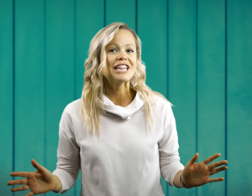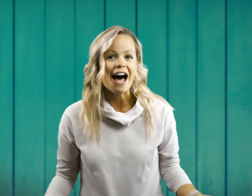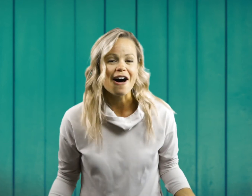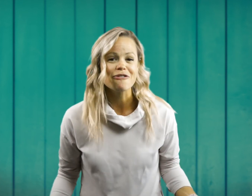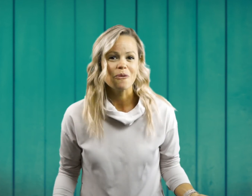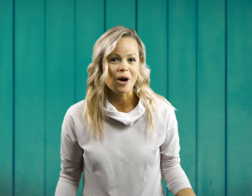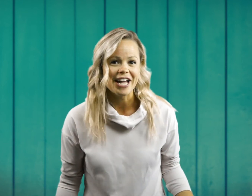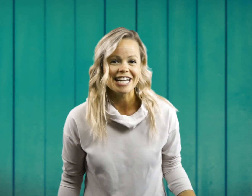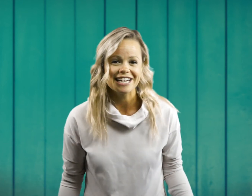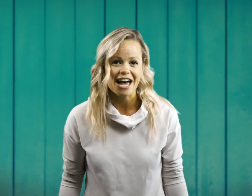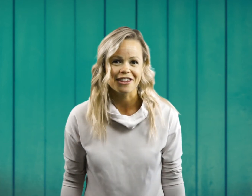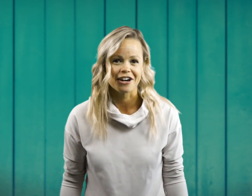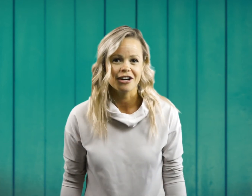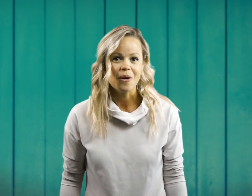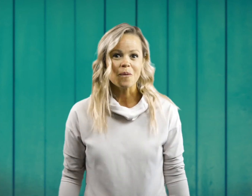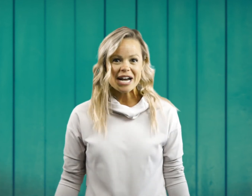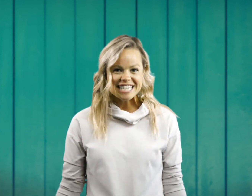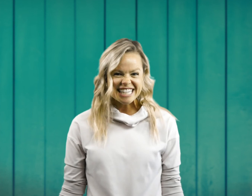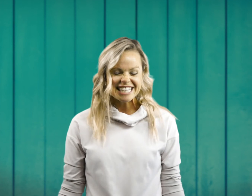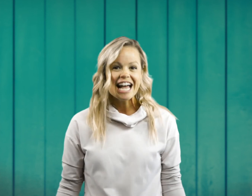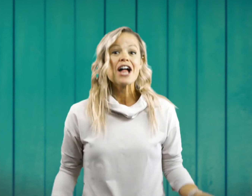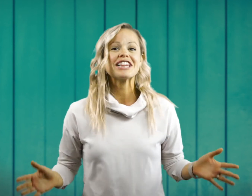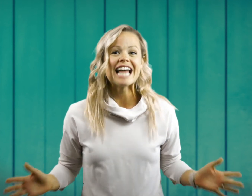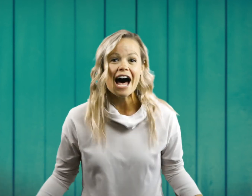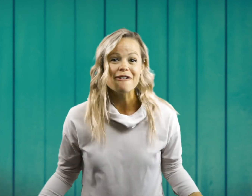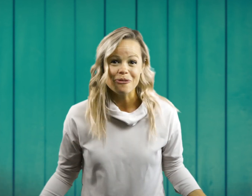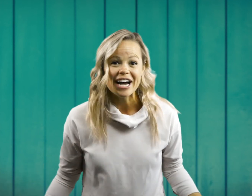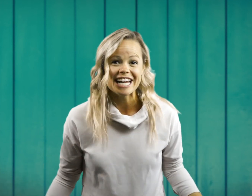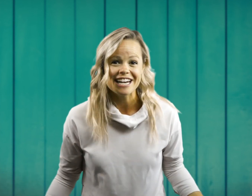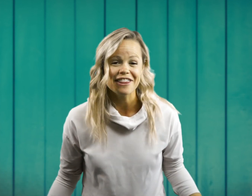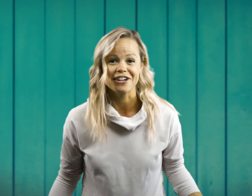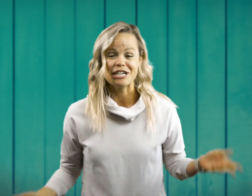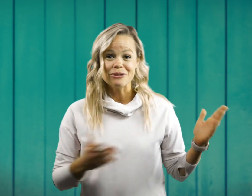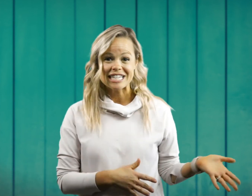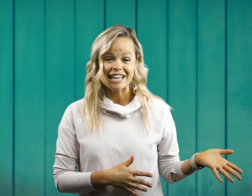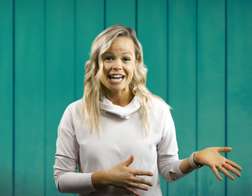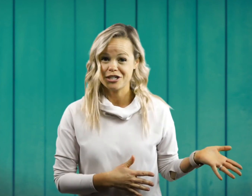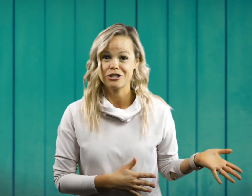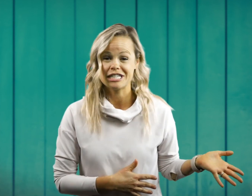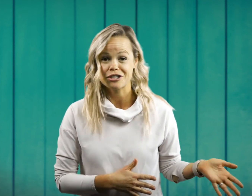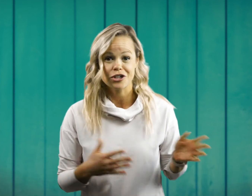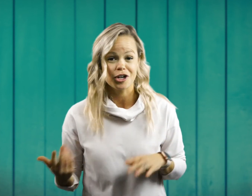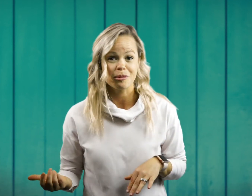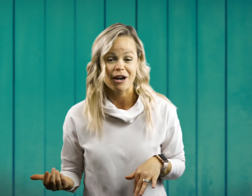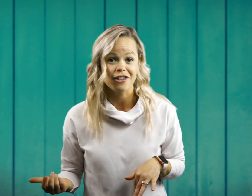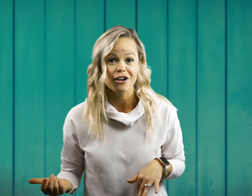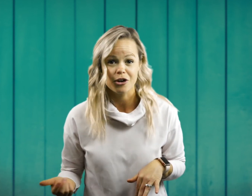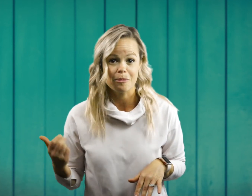Love one another. What is it? Love one another. Can you say that to your sister or your brother or your